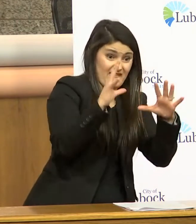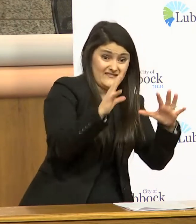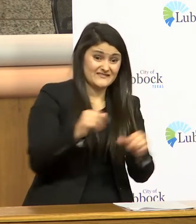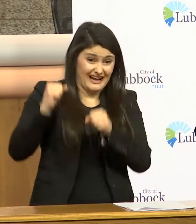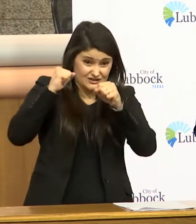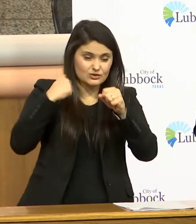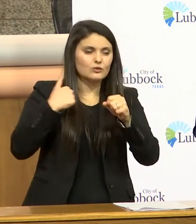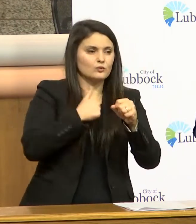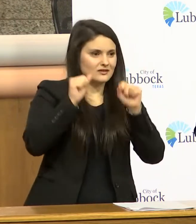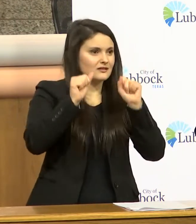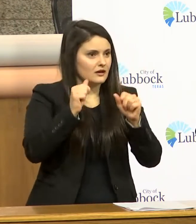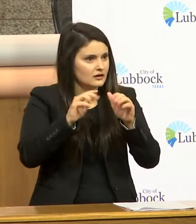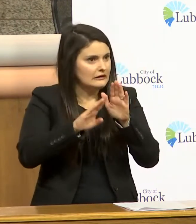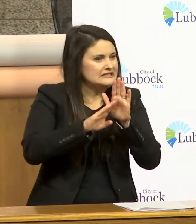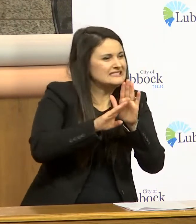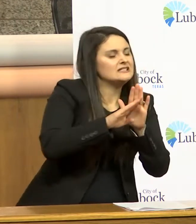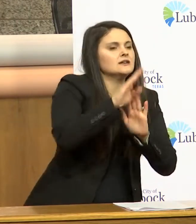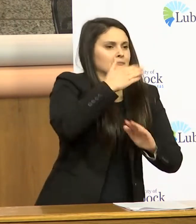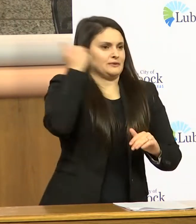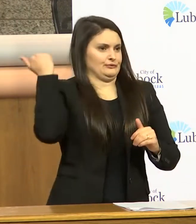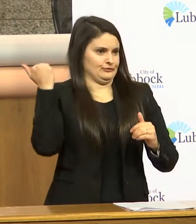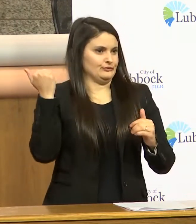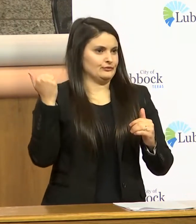we start getting better